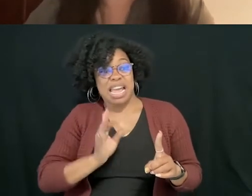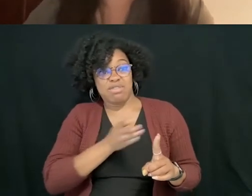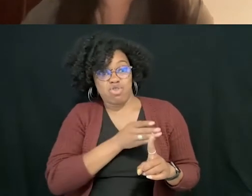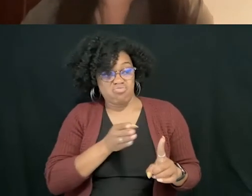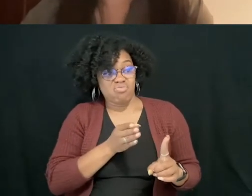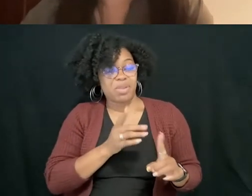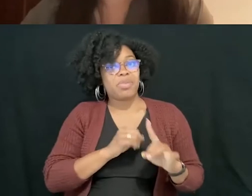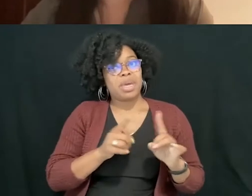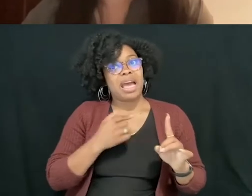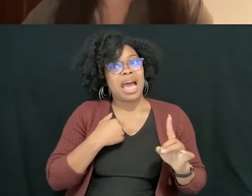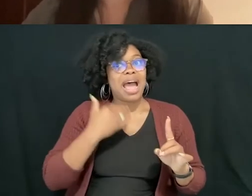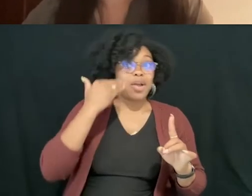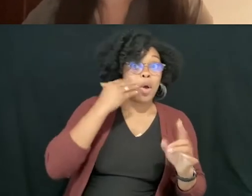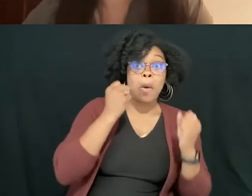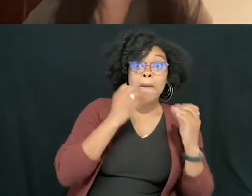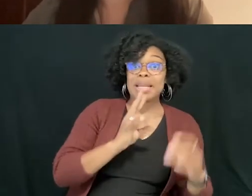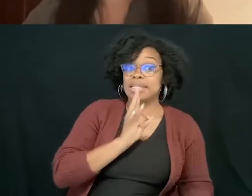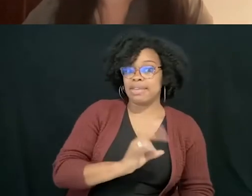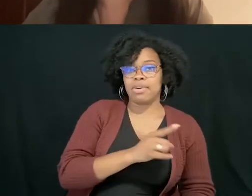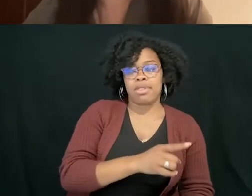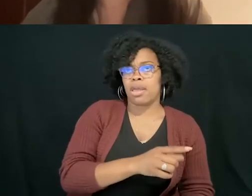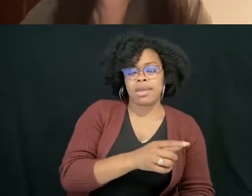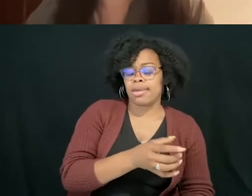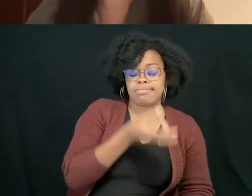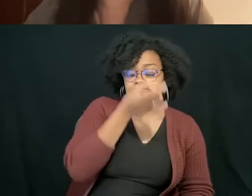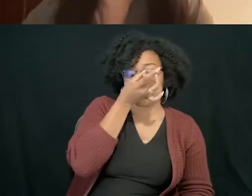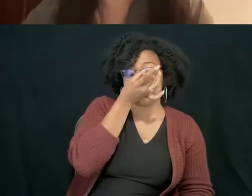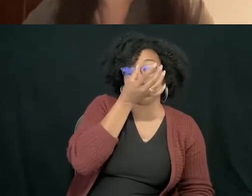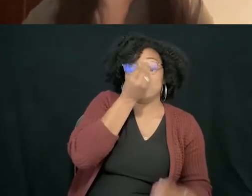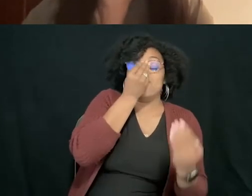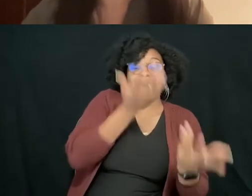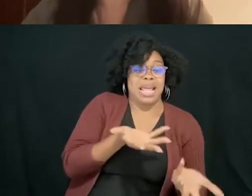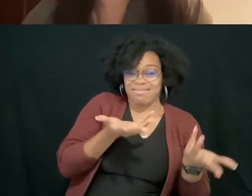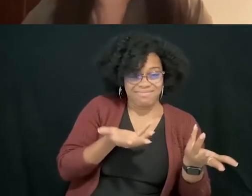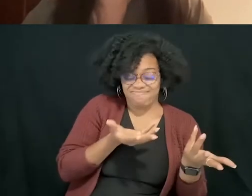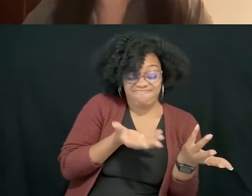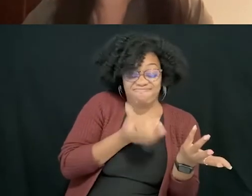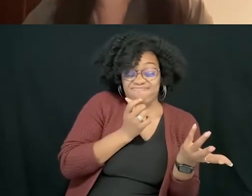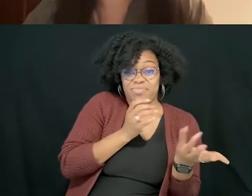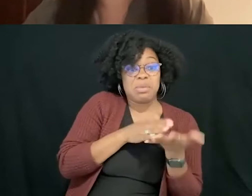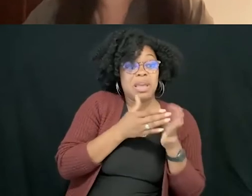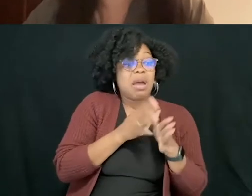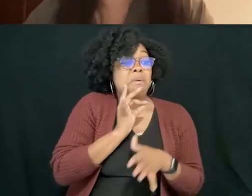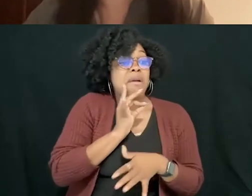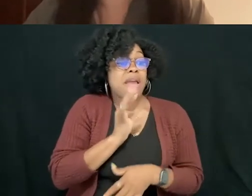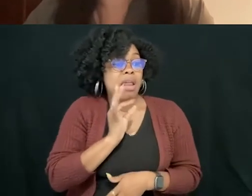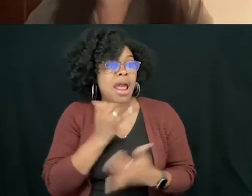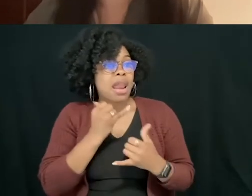I, I mean, I know a lot of seven-year-olds that have zero interest. And then, then when they turn eight or nine, all of a sudden, they're very interested. Um,